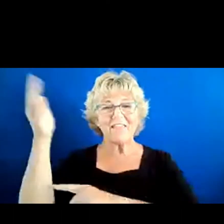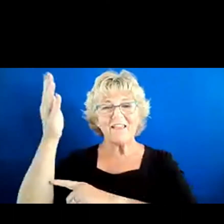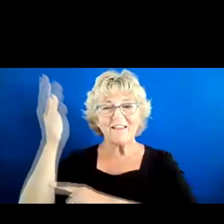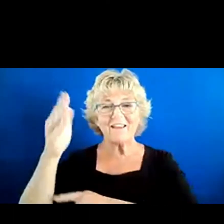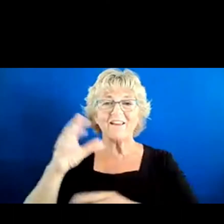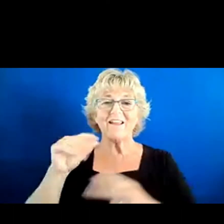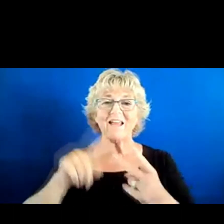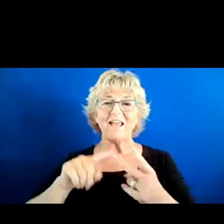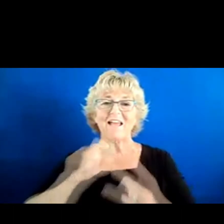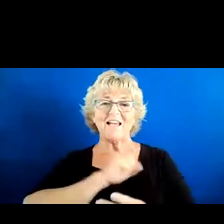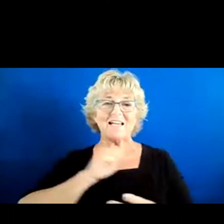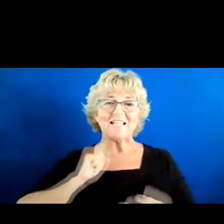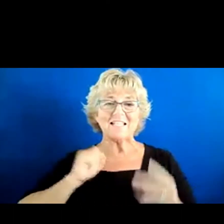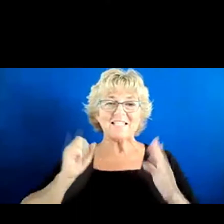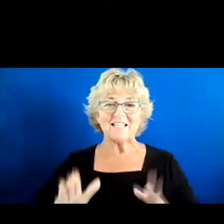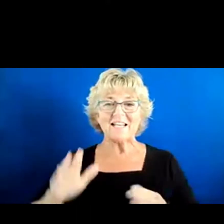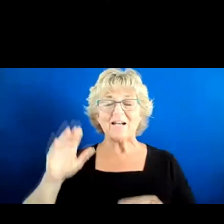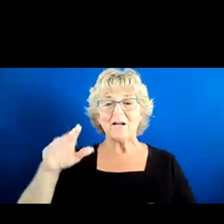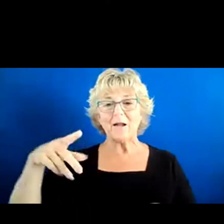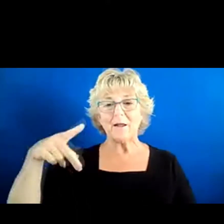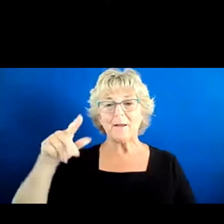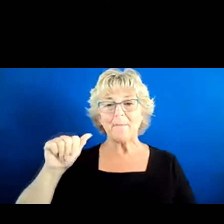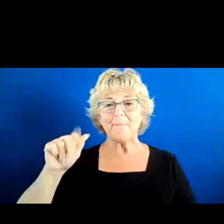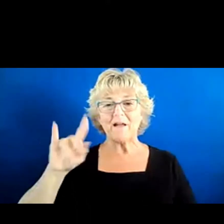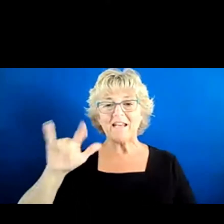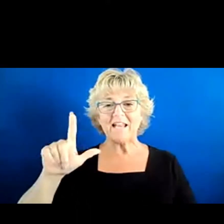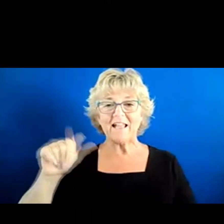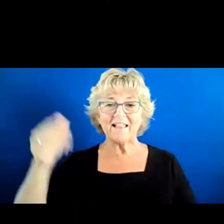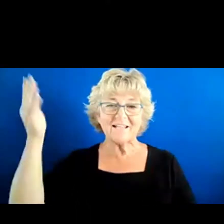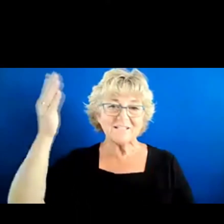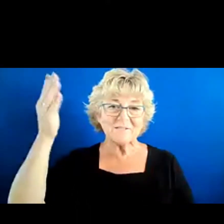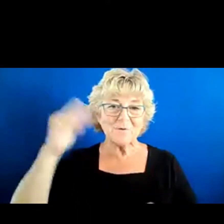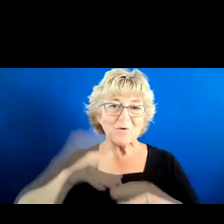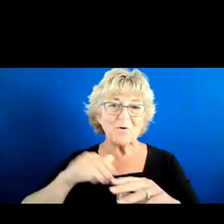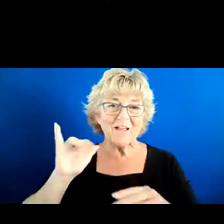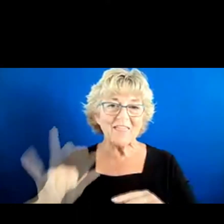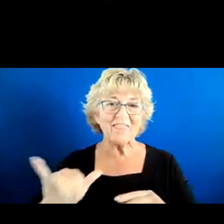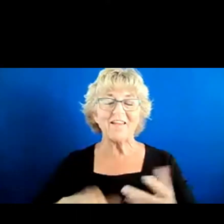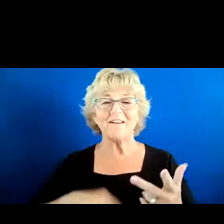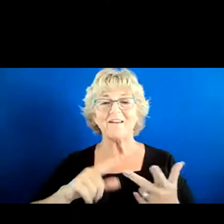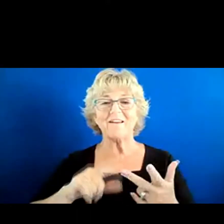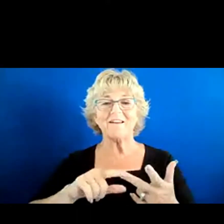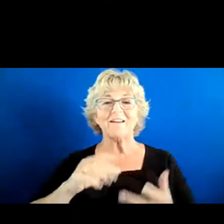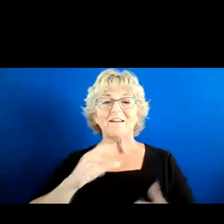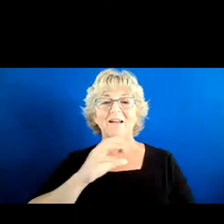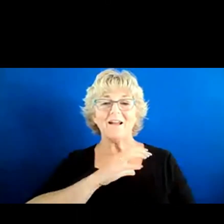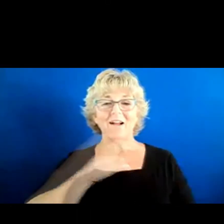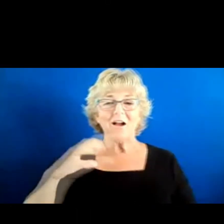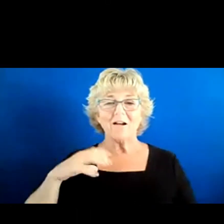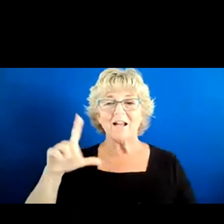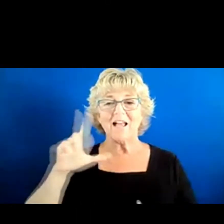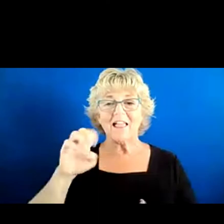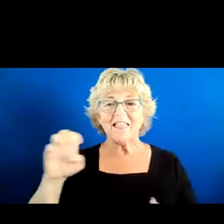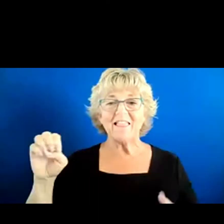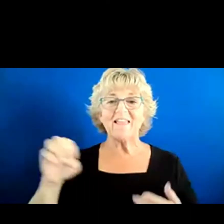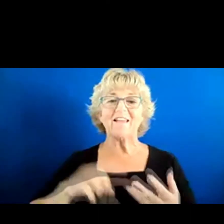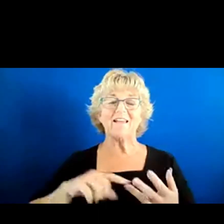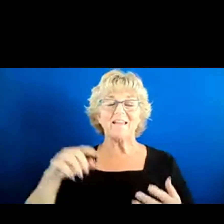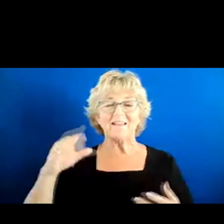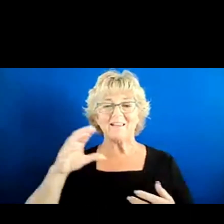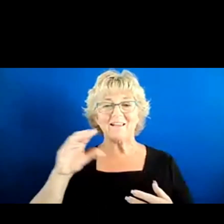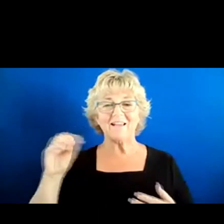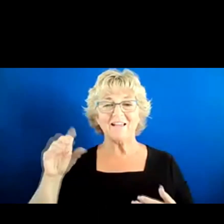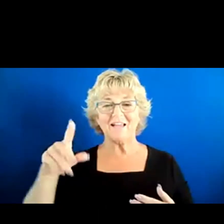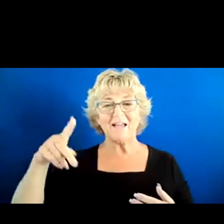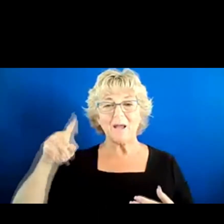States Senator Padilla, spoke at the summit. We had Congresswoman Barbara Lee and Katie Porter speak, and then we